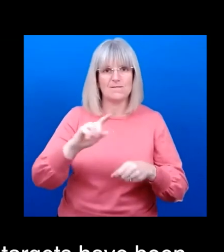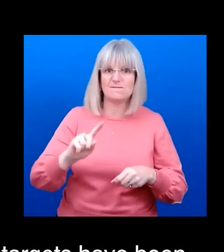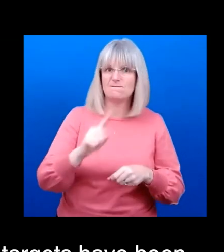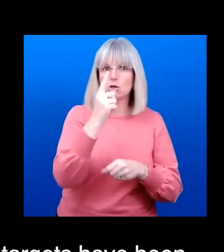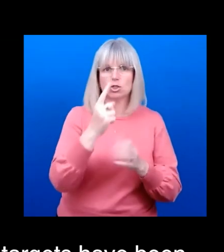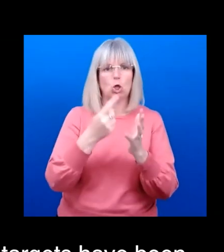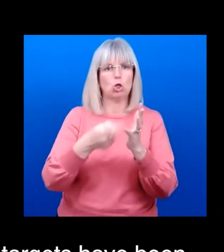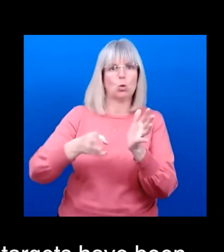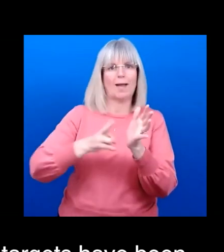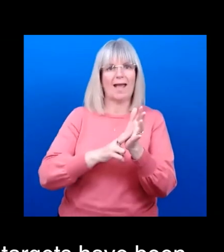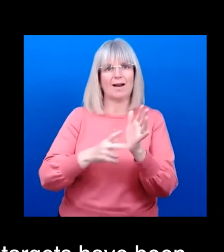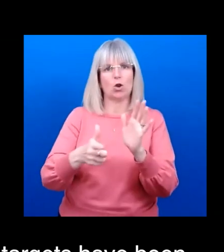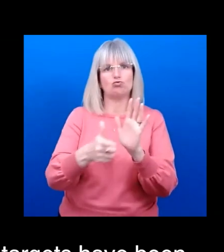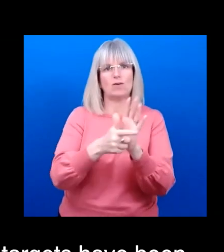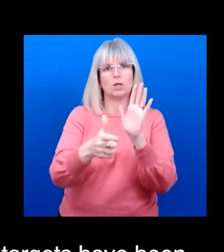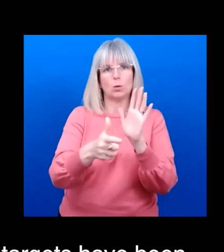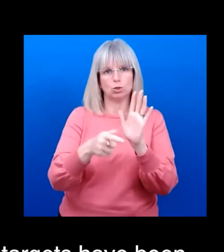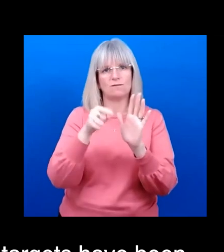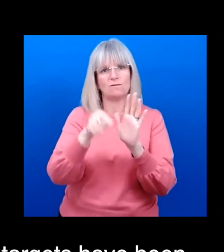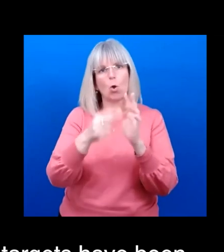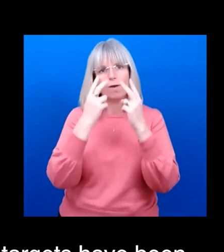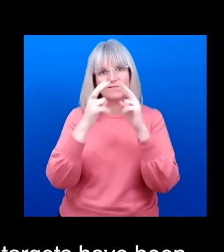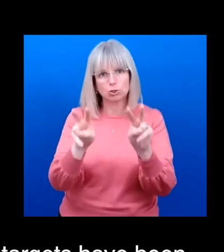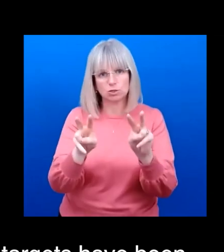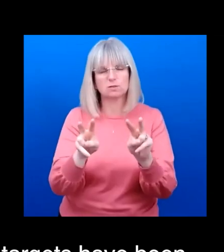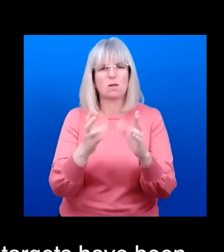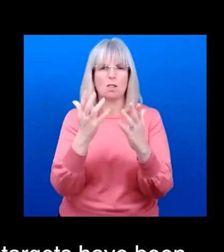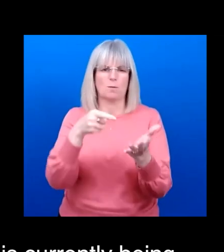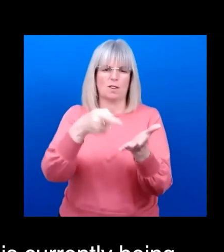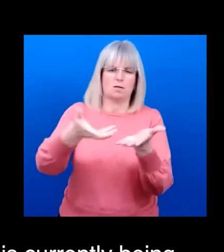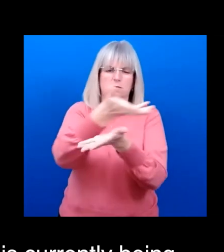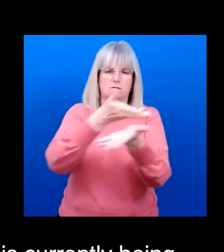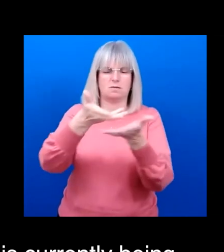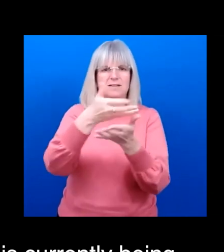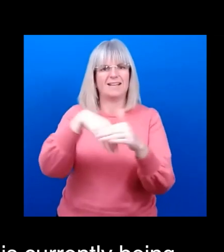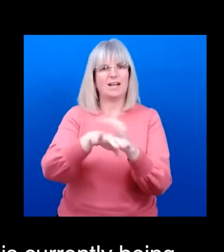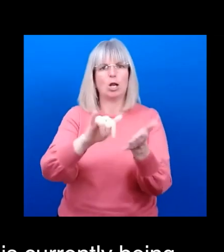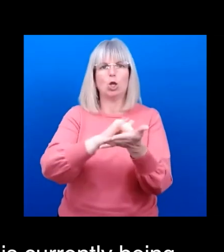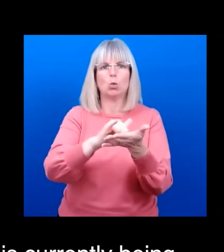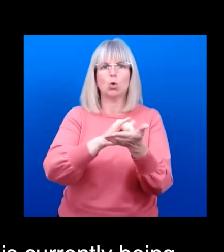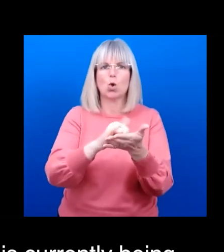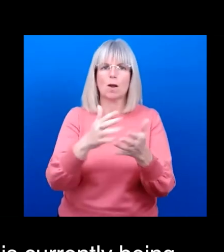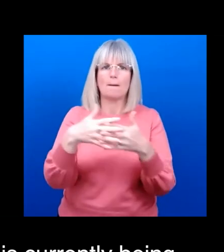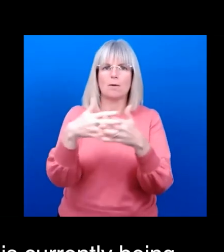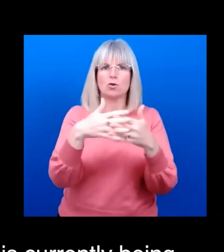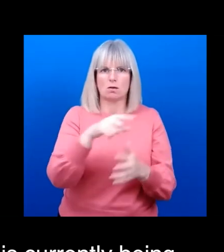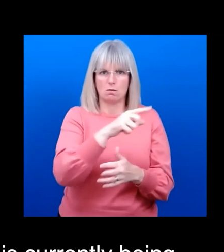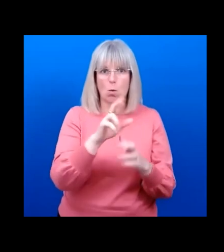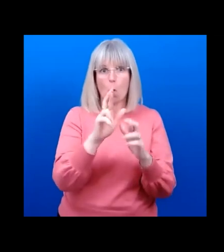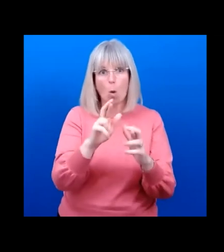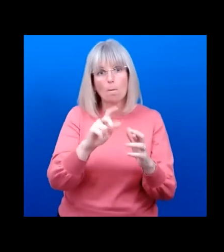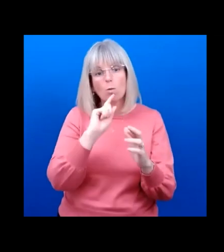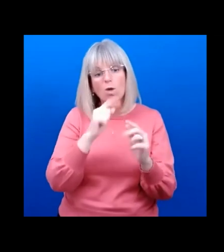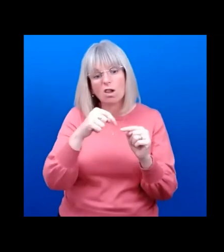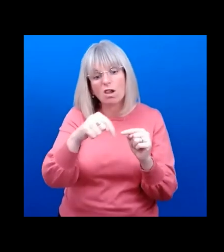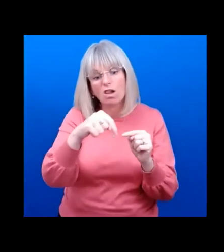on vision, which is currently being negotiated in New York and we hope will be agreed in the coming weeks. And that